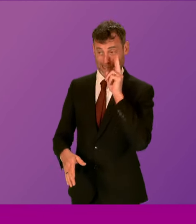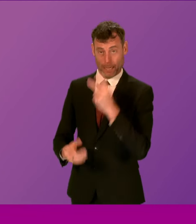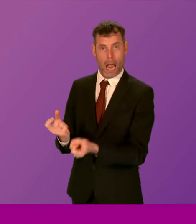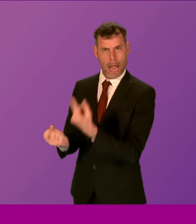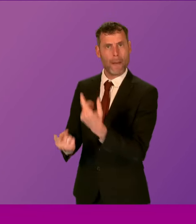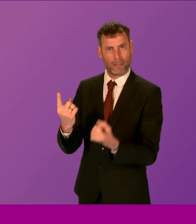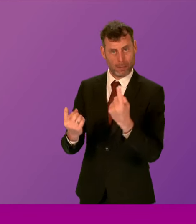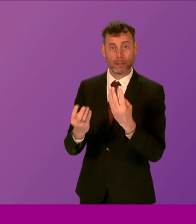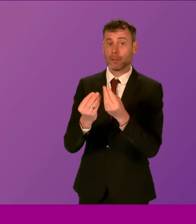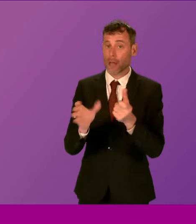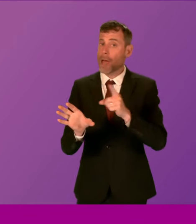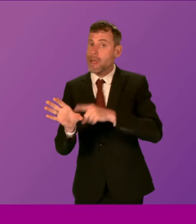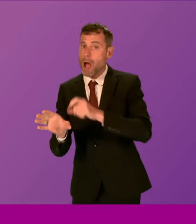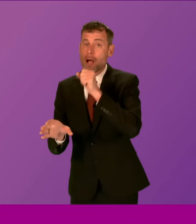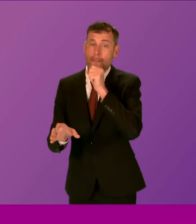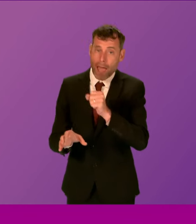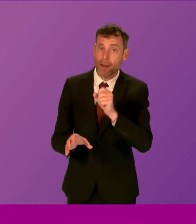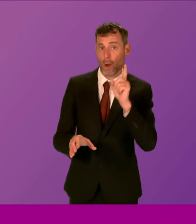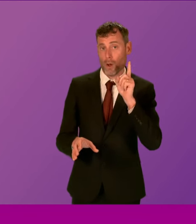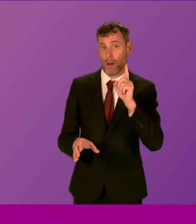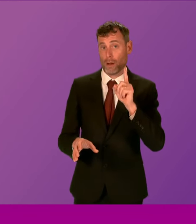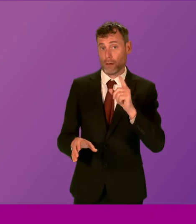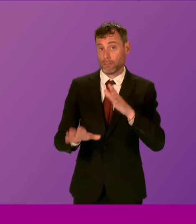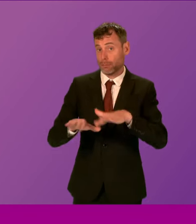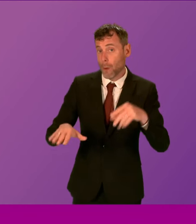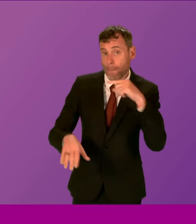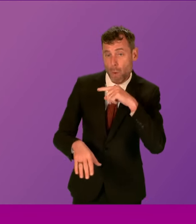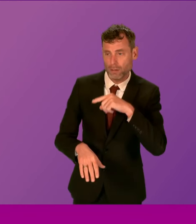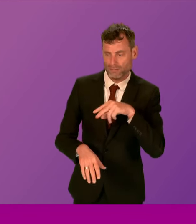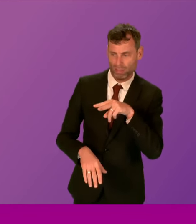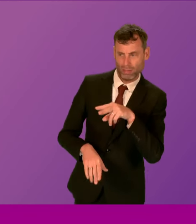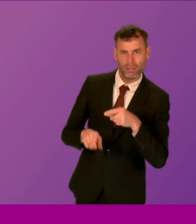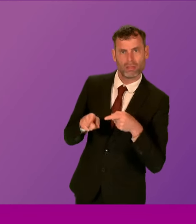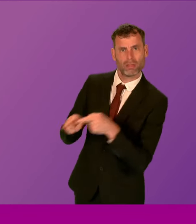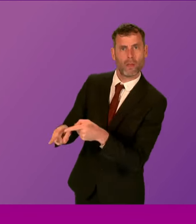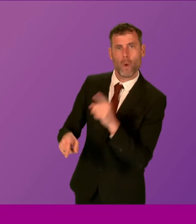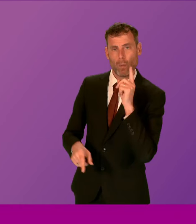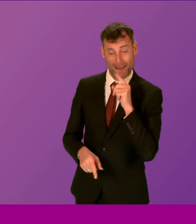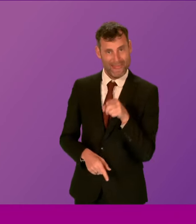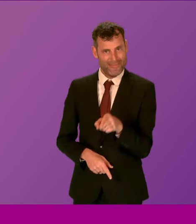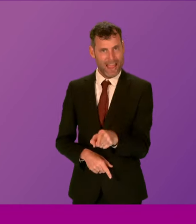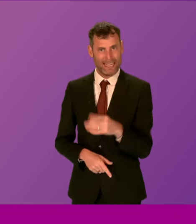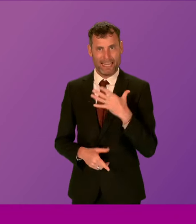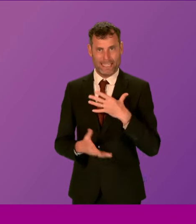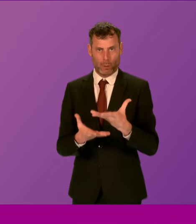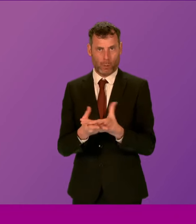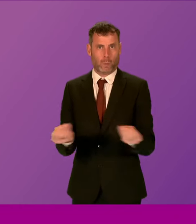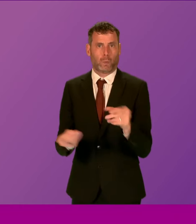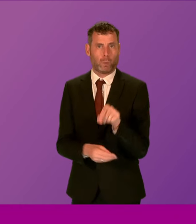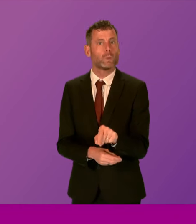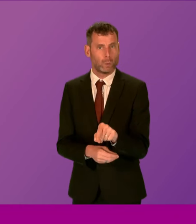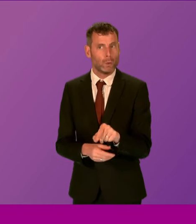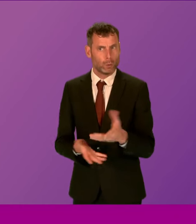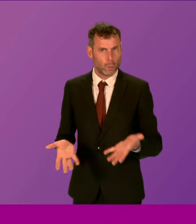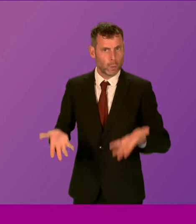So on that point there is little difference between us on the need to tackle that pervasive issue in our society. In